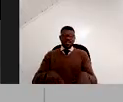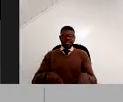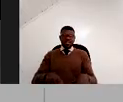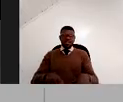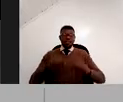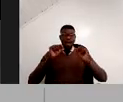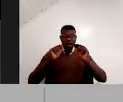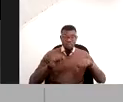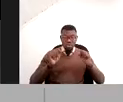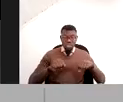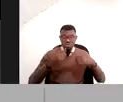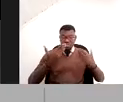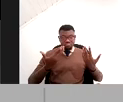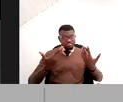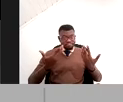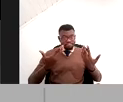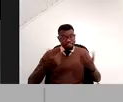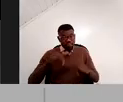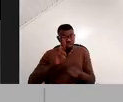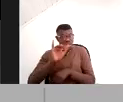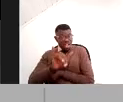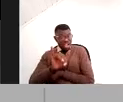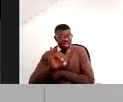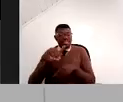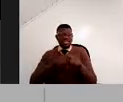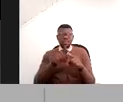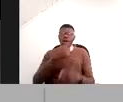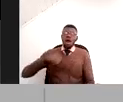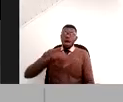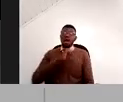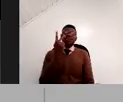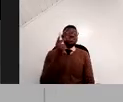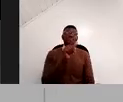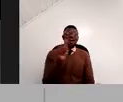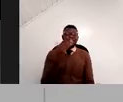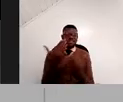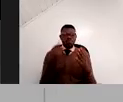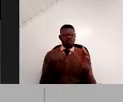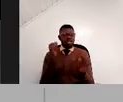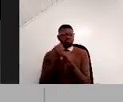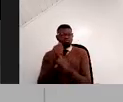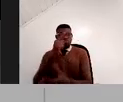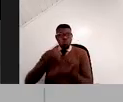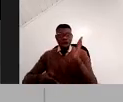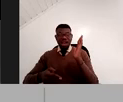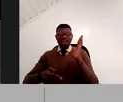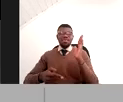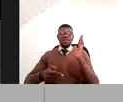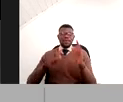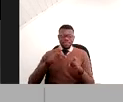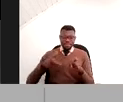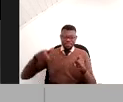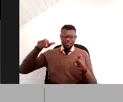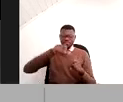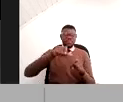go to the end. Also on the right side, you see the other thing we did is to make up the cost increases is we